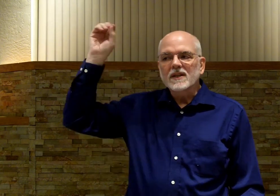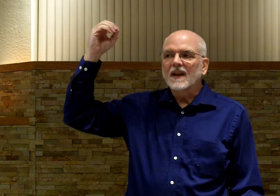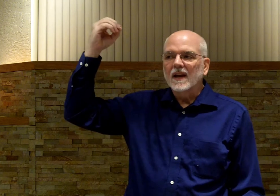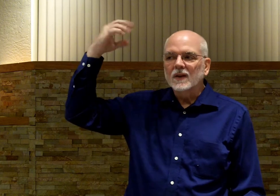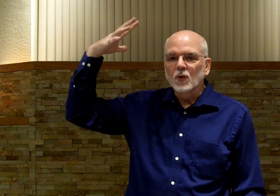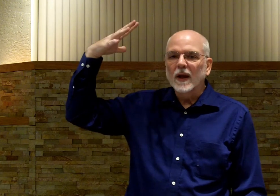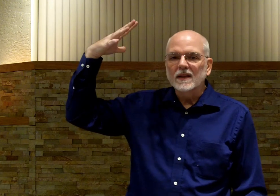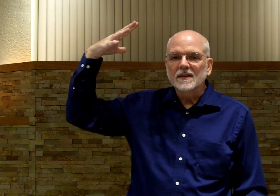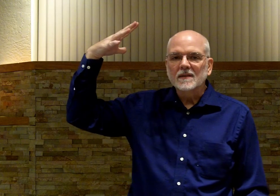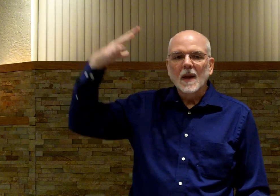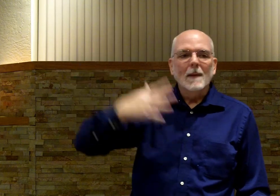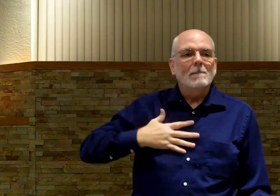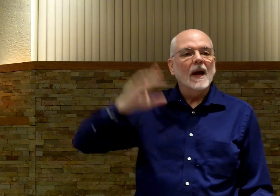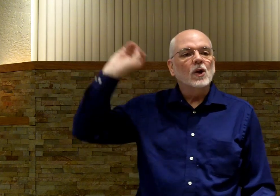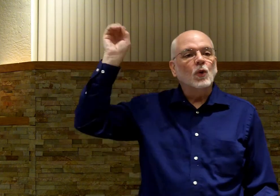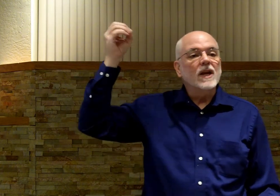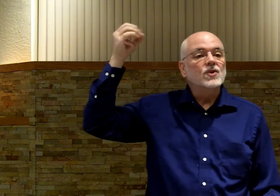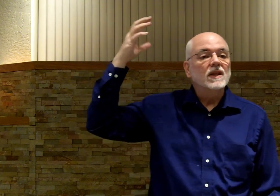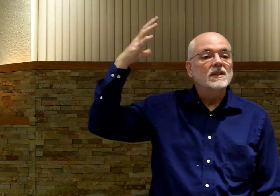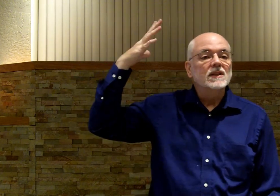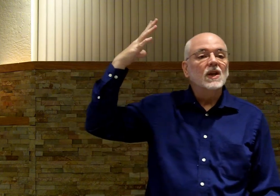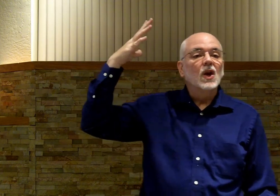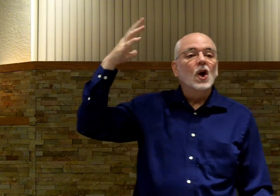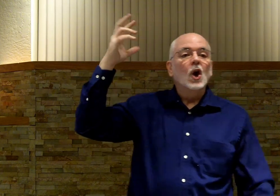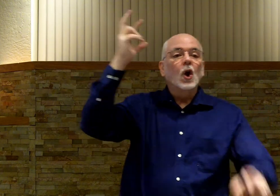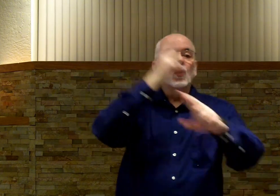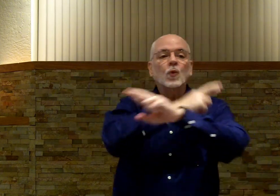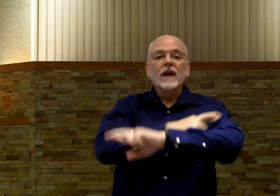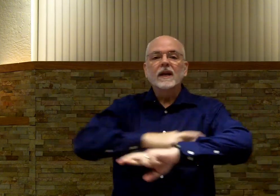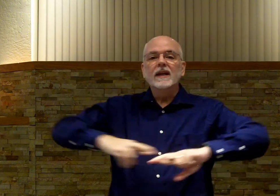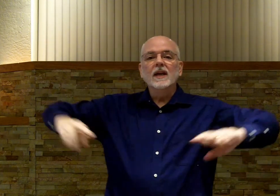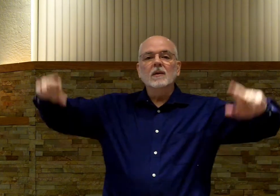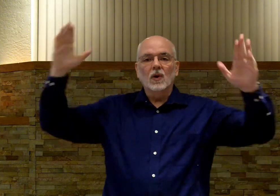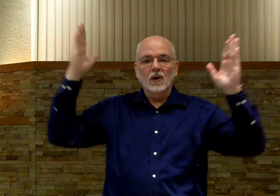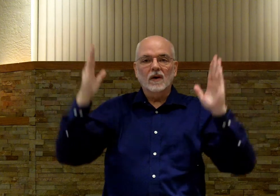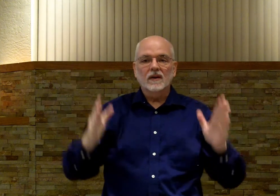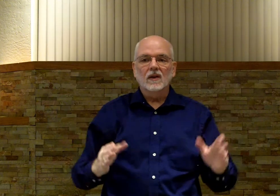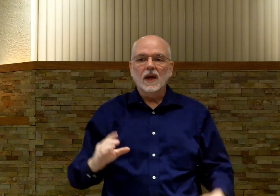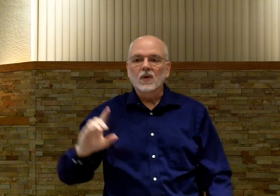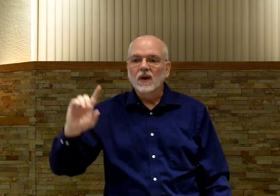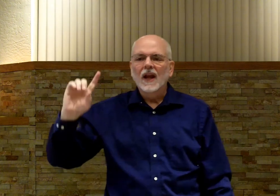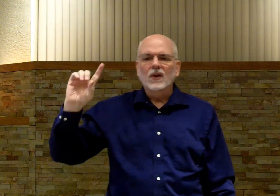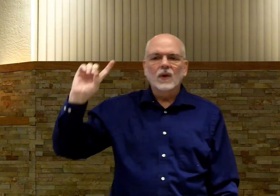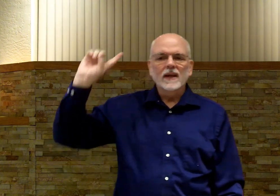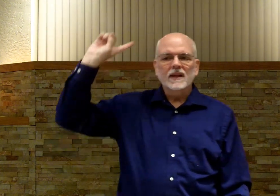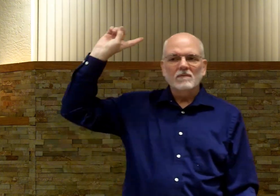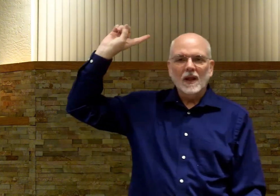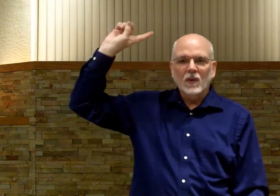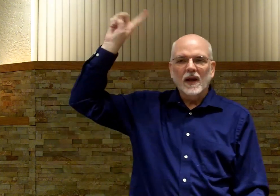just sign it as grace. My gracious redeemer. Okay. Grace, by the way,